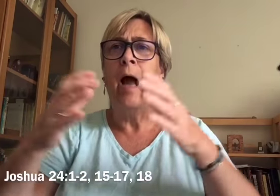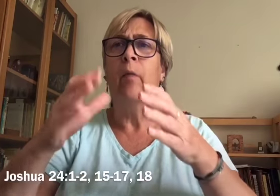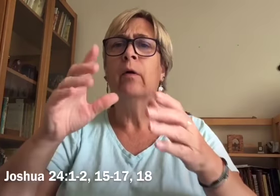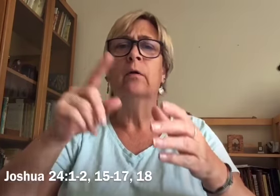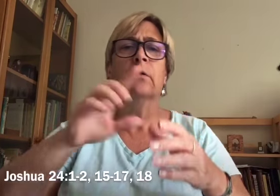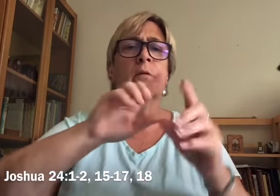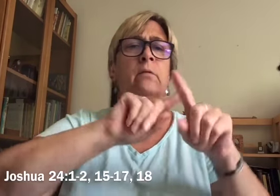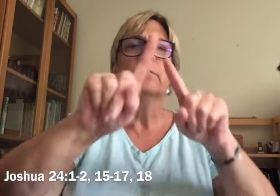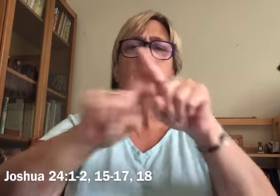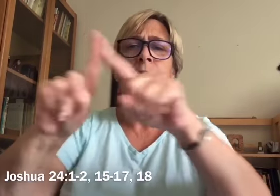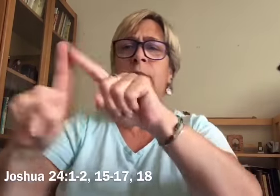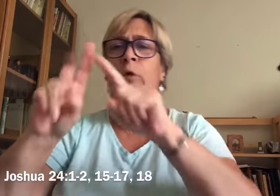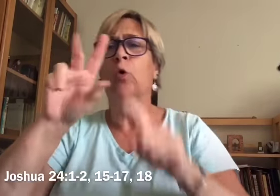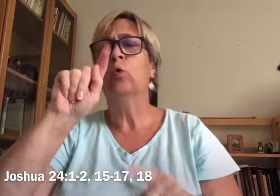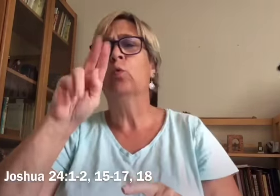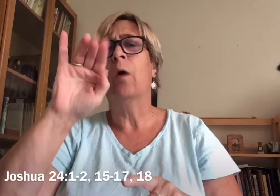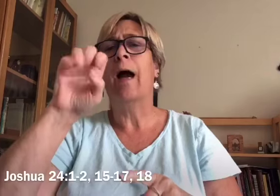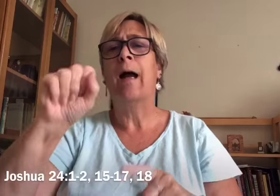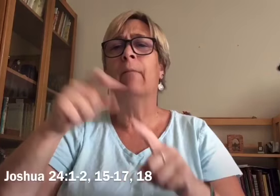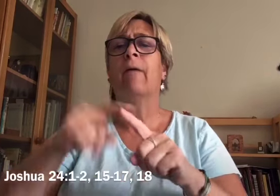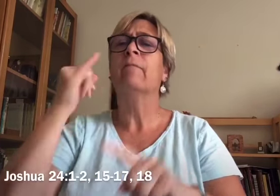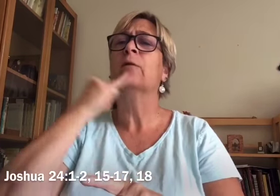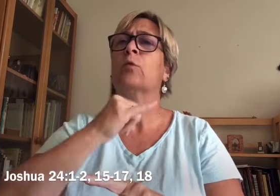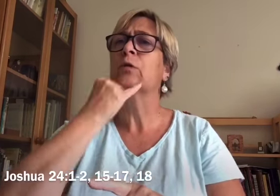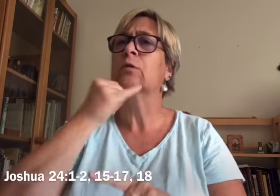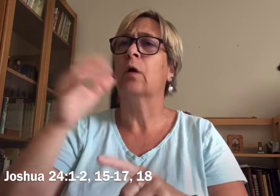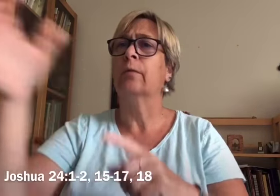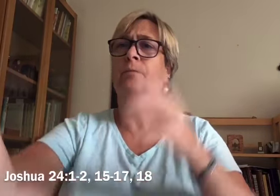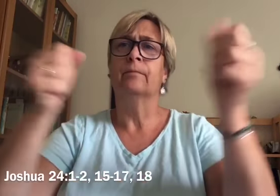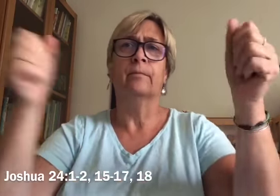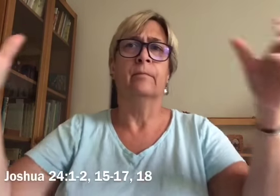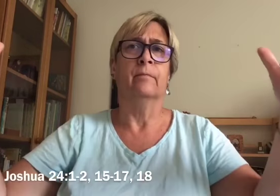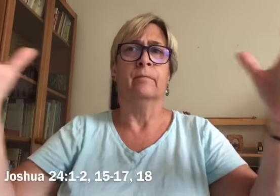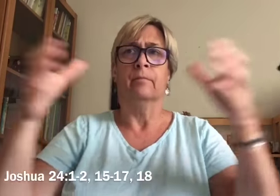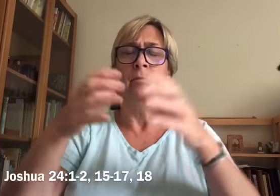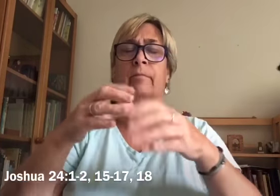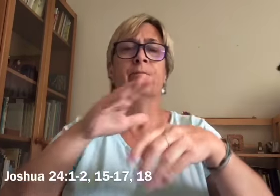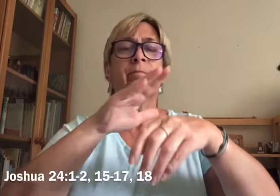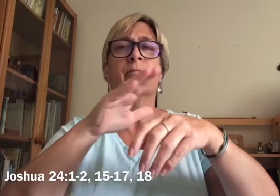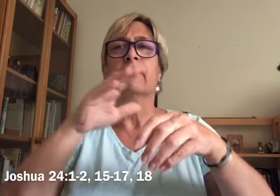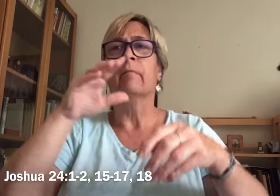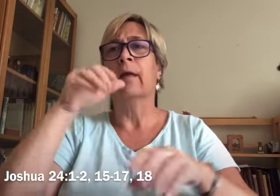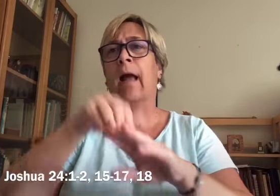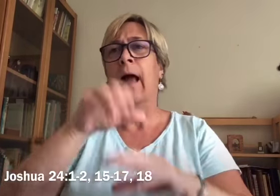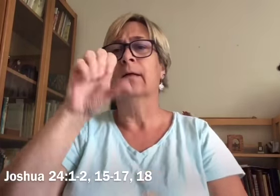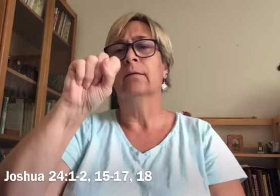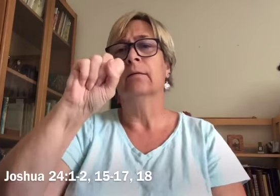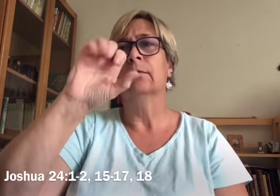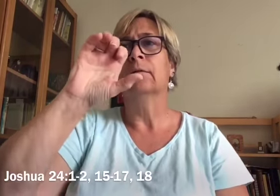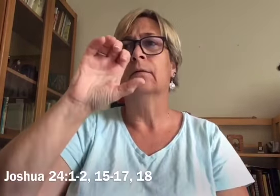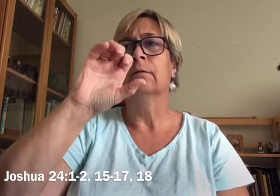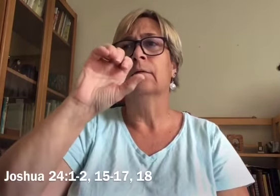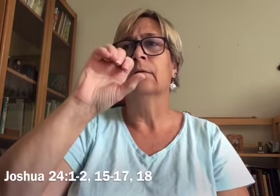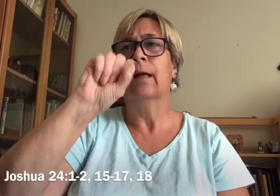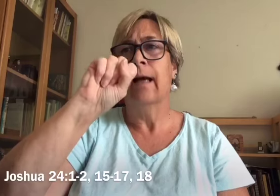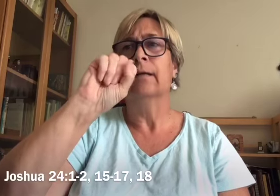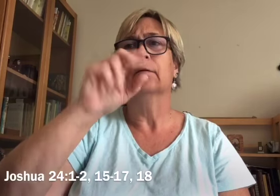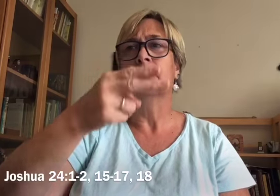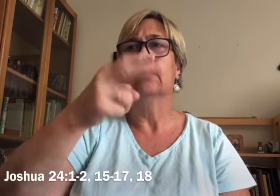Joshua gathered together all the tribes of Israel as